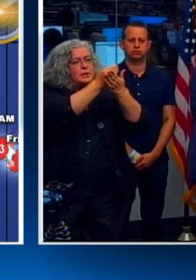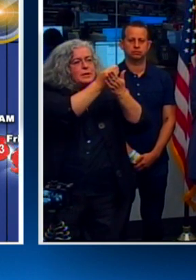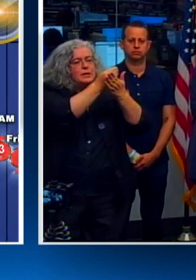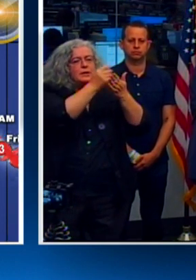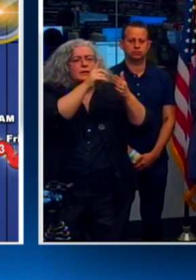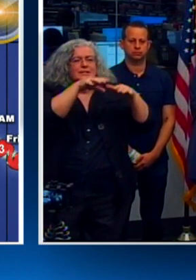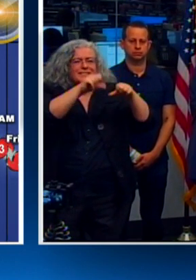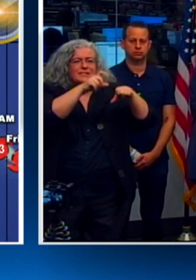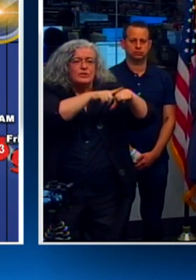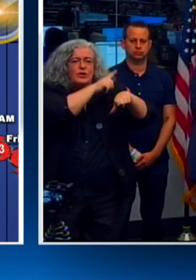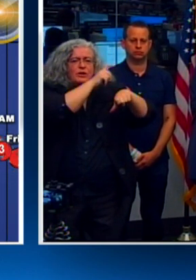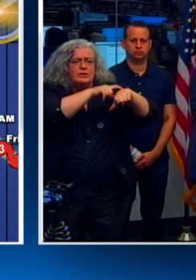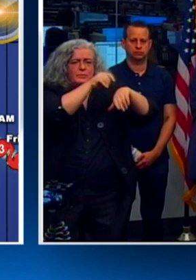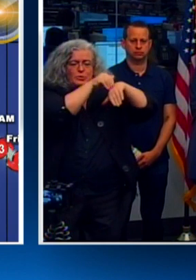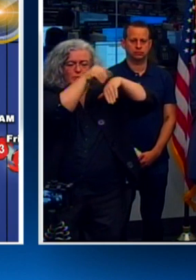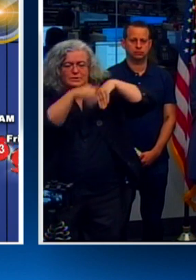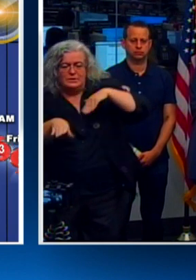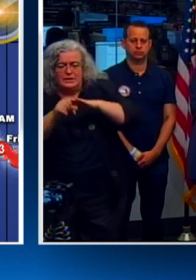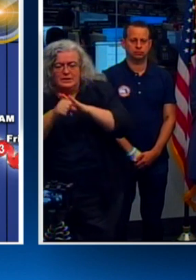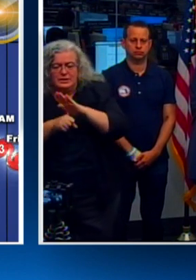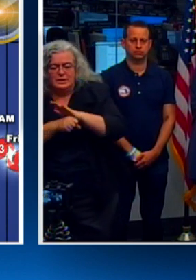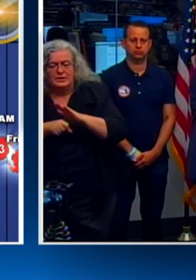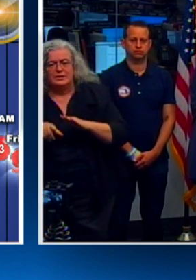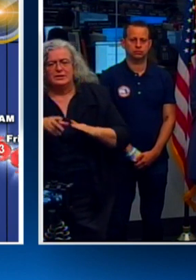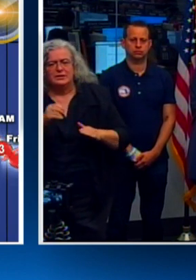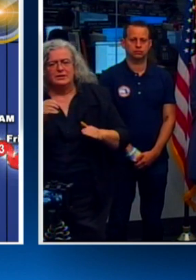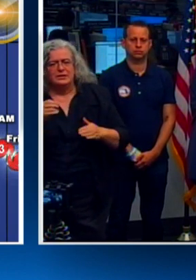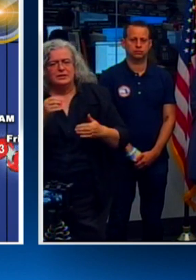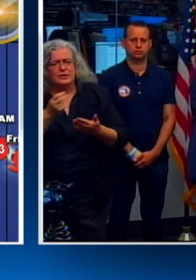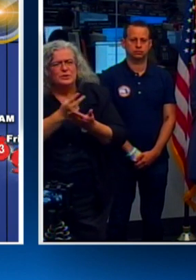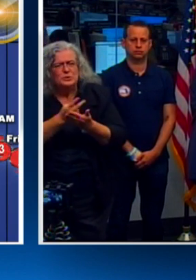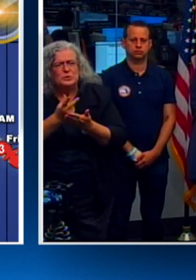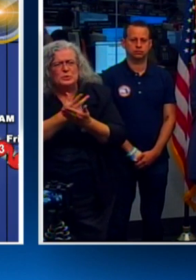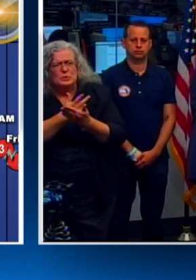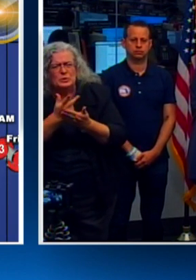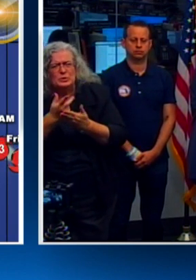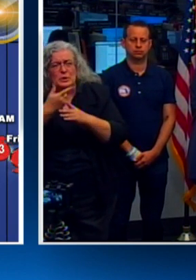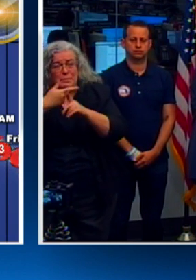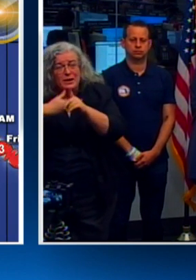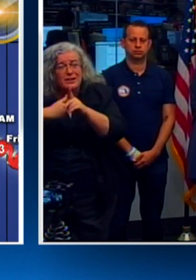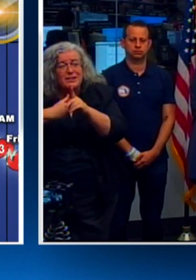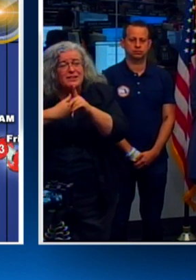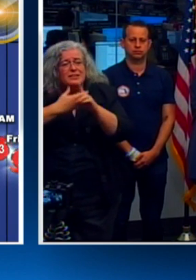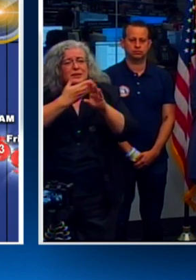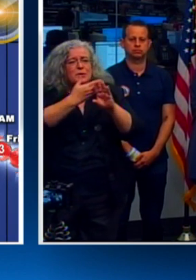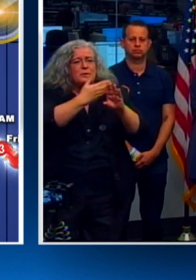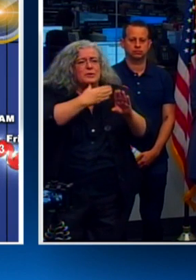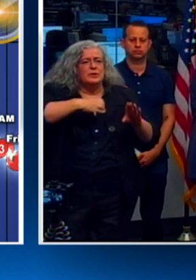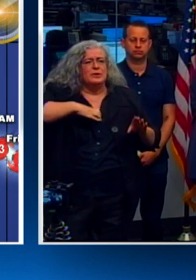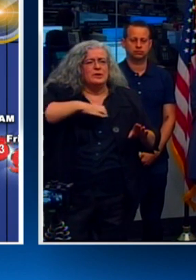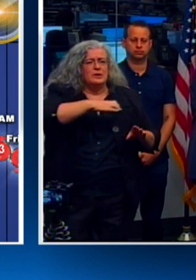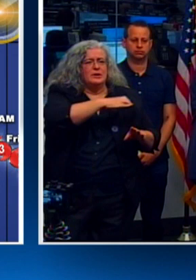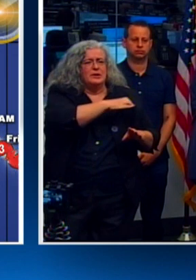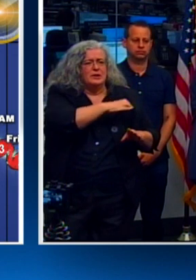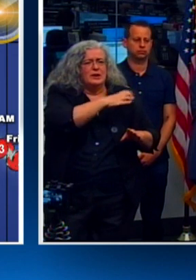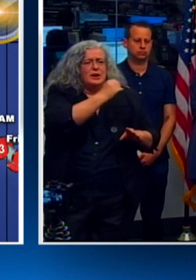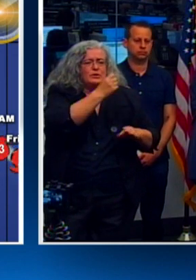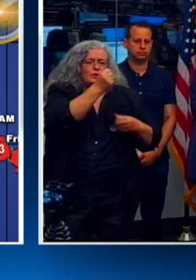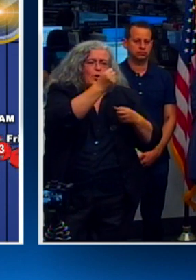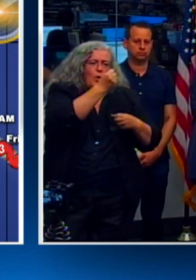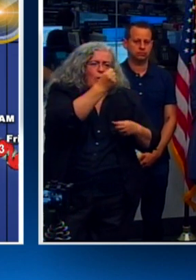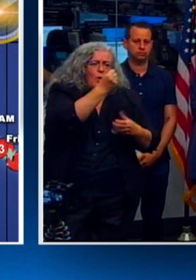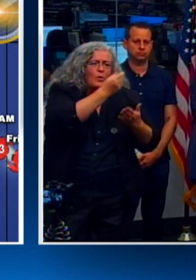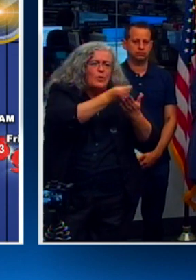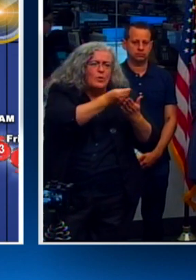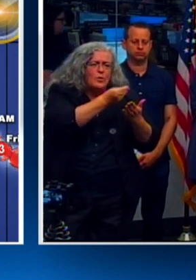can distribute it. I think there's like two or three weeks for a month that Congress or the Senate can actually sit on the money and debate about